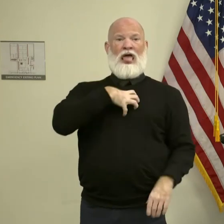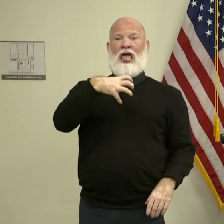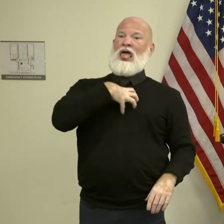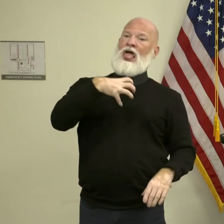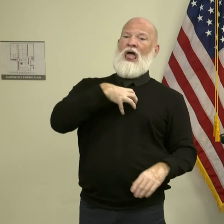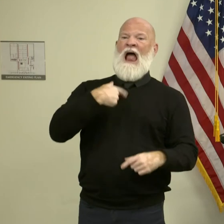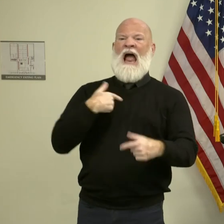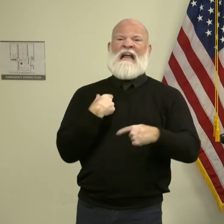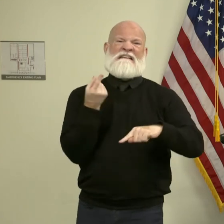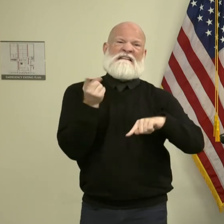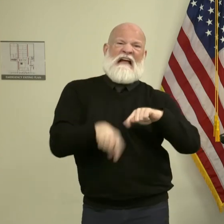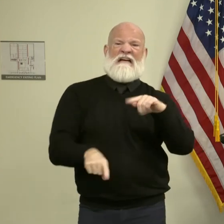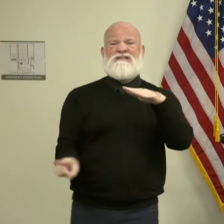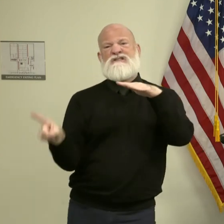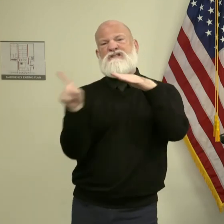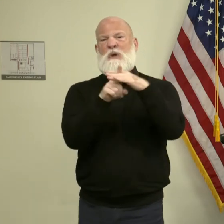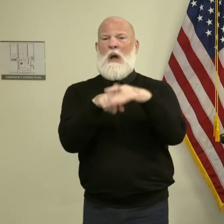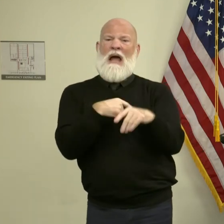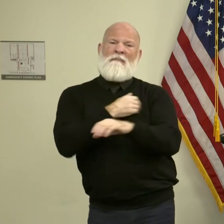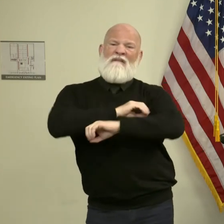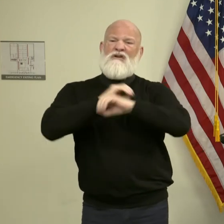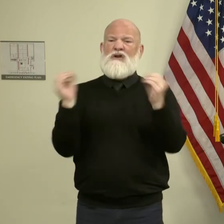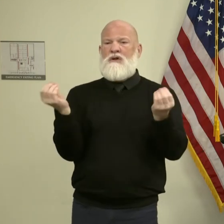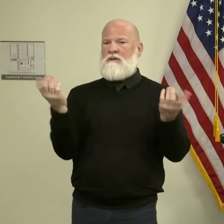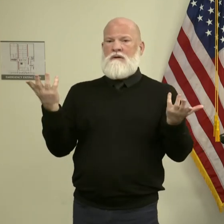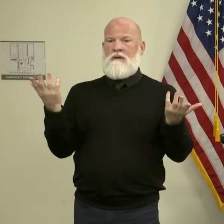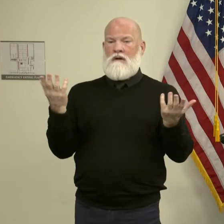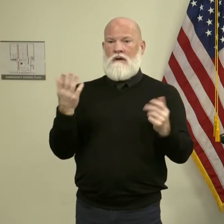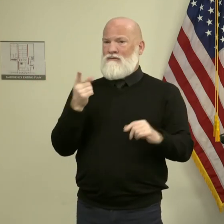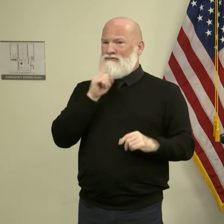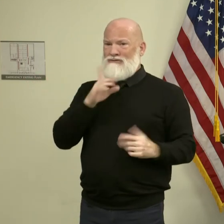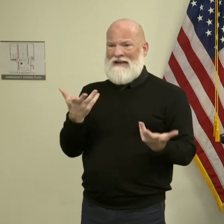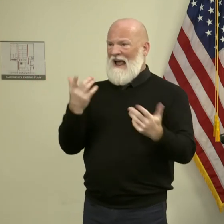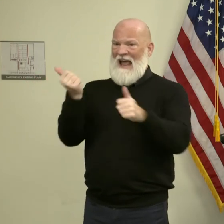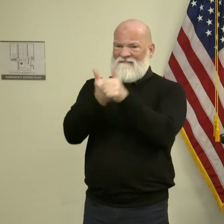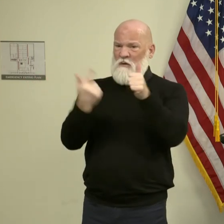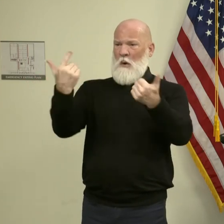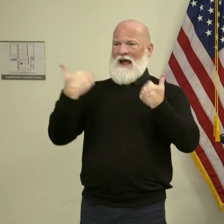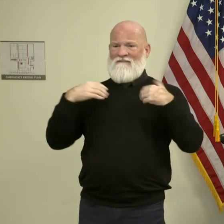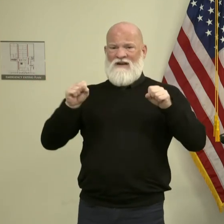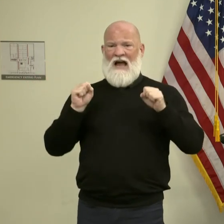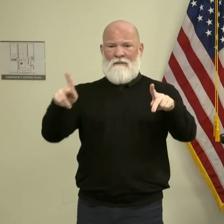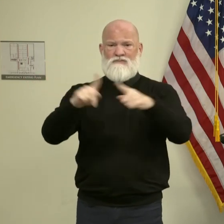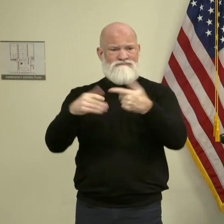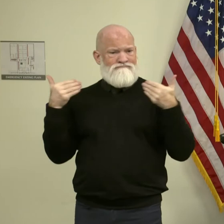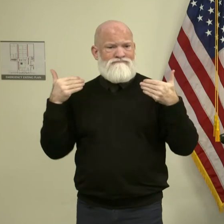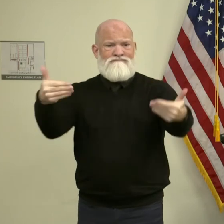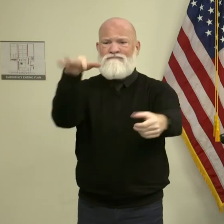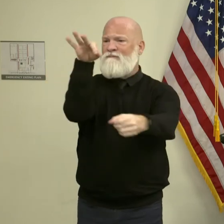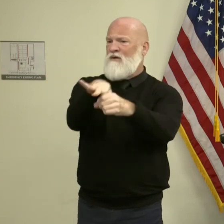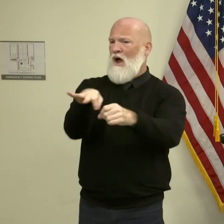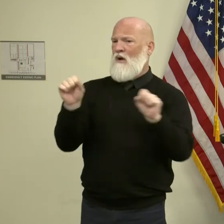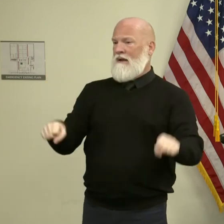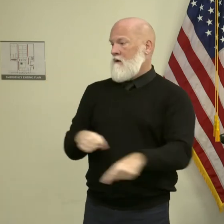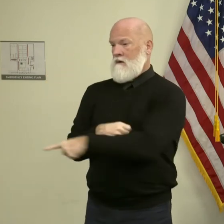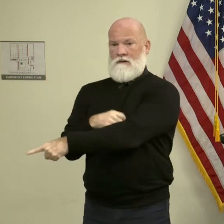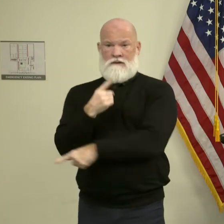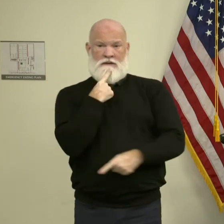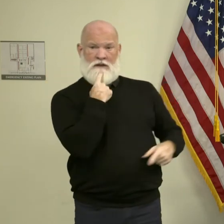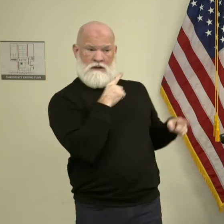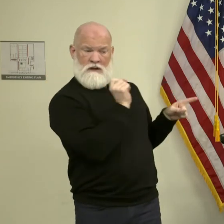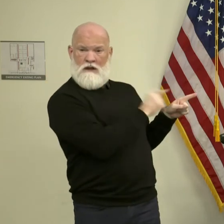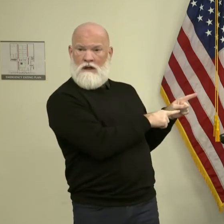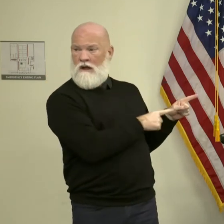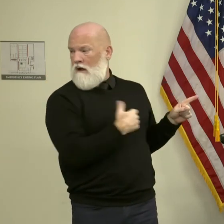who wanted to vote had an opportunity to vote, and we feel very proud of that fact. And did you, have you looked at whether election day turnout was higher than